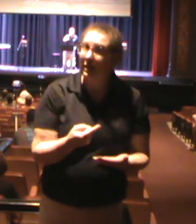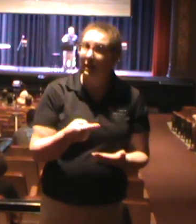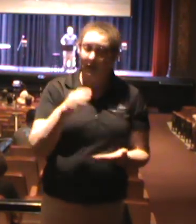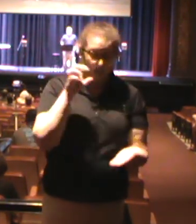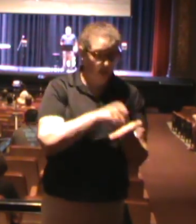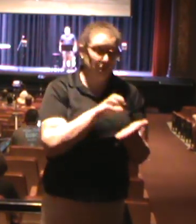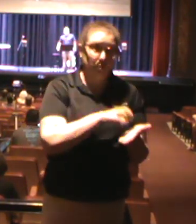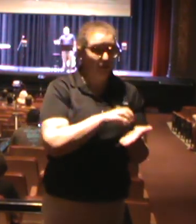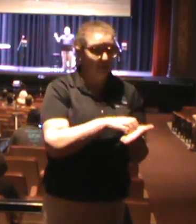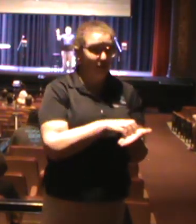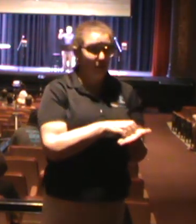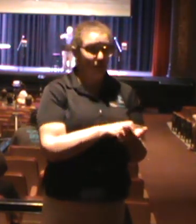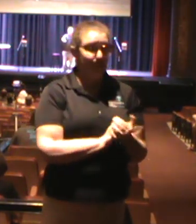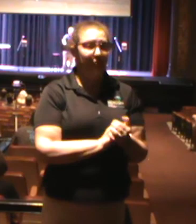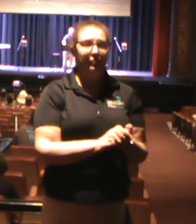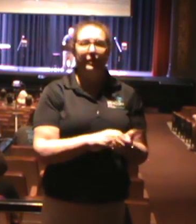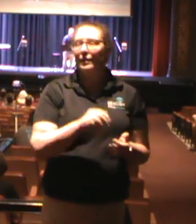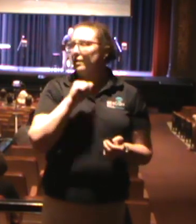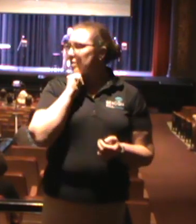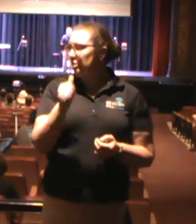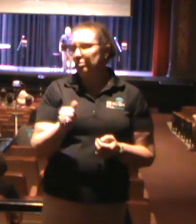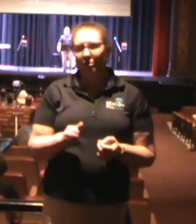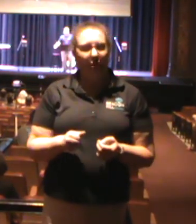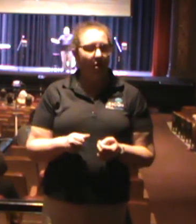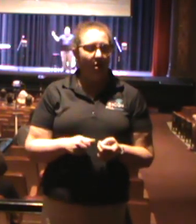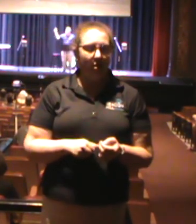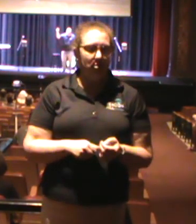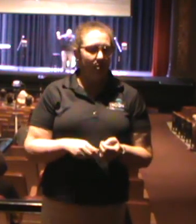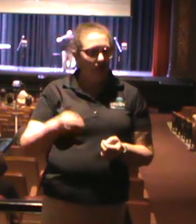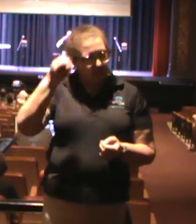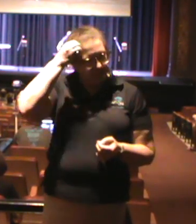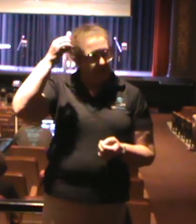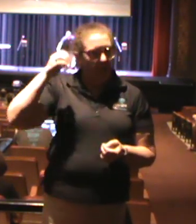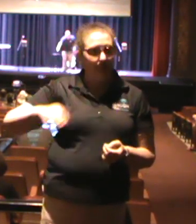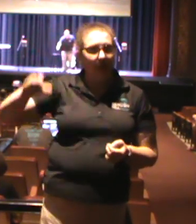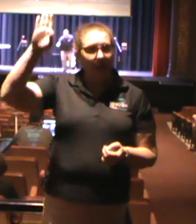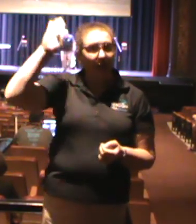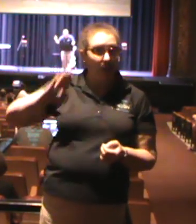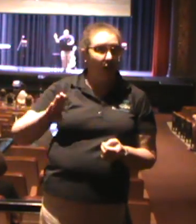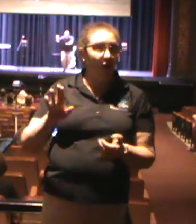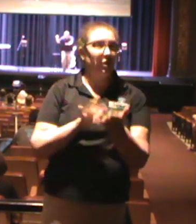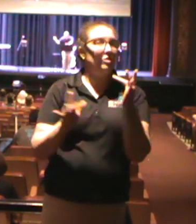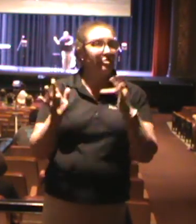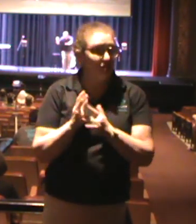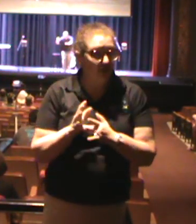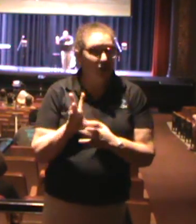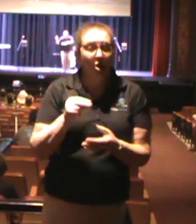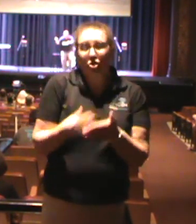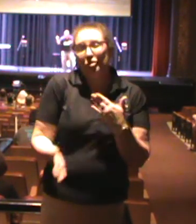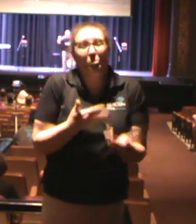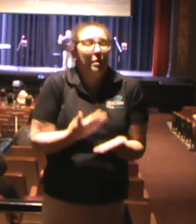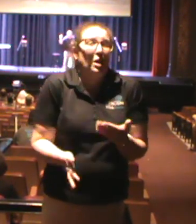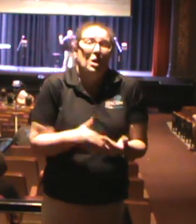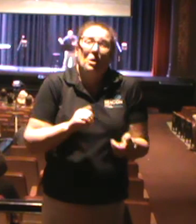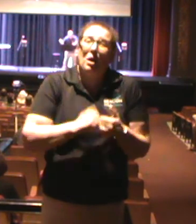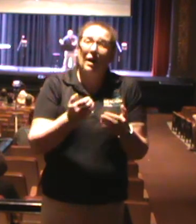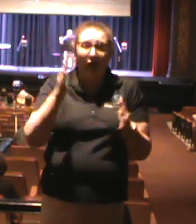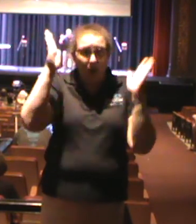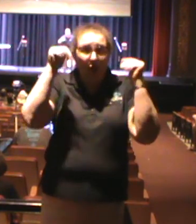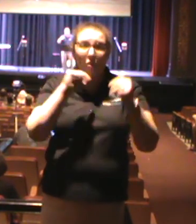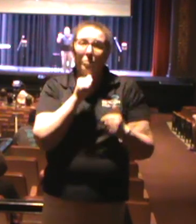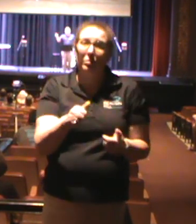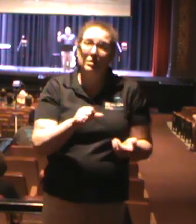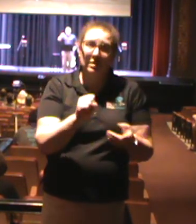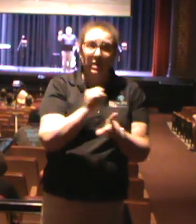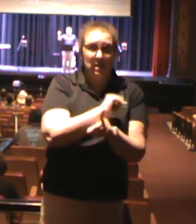this passage, don't ever count out God. Don't ever count out Jesus. No matter how hopeless the situation looks,